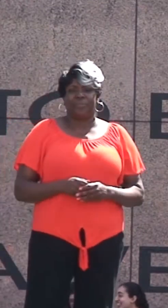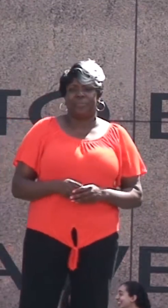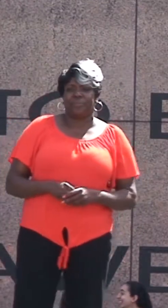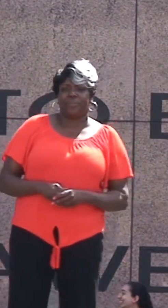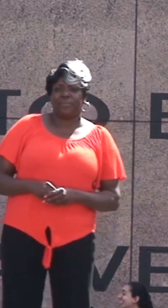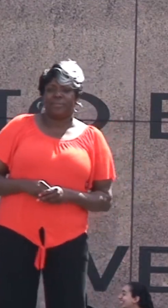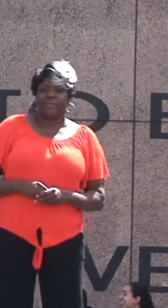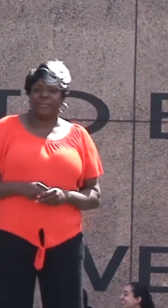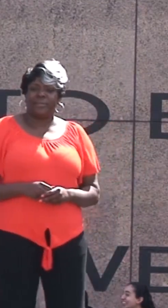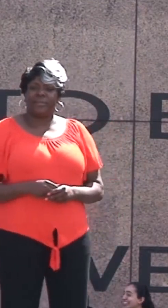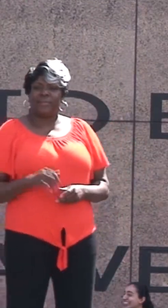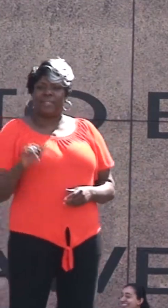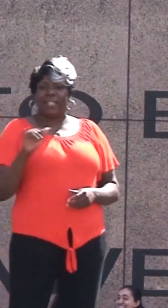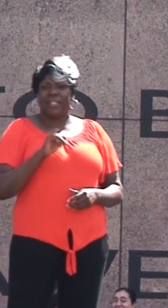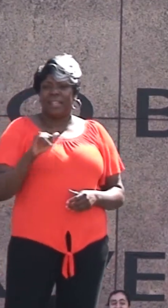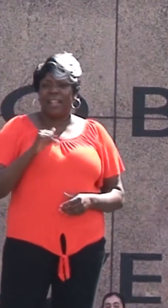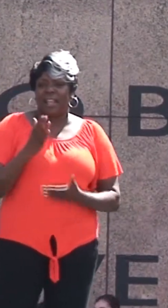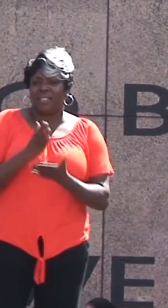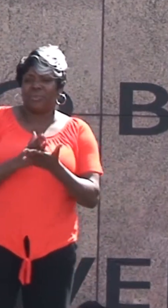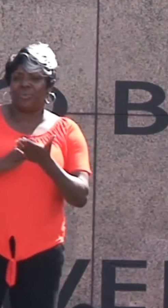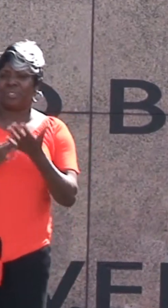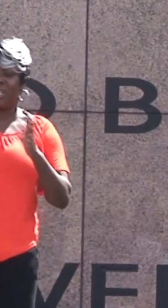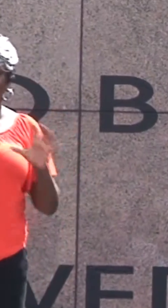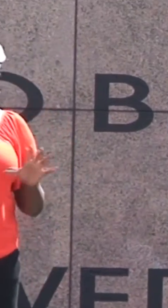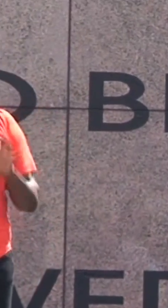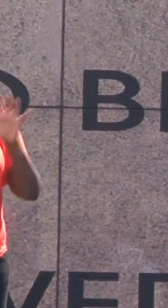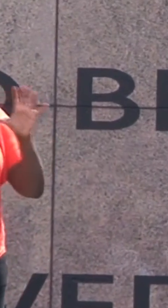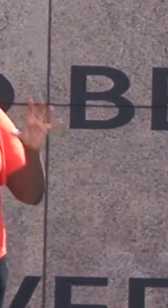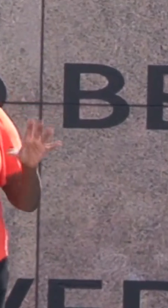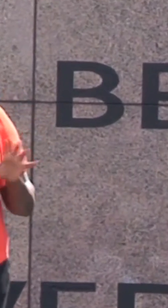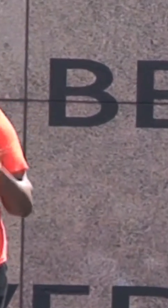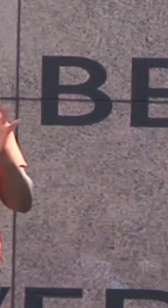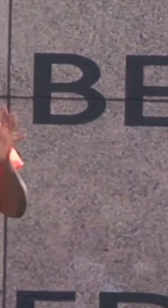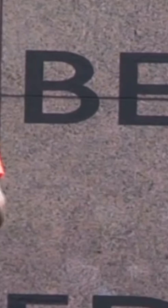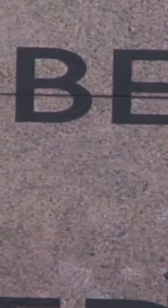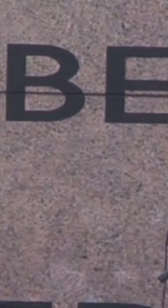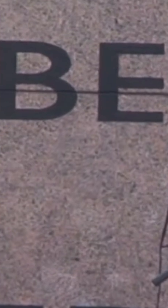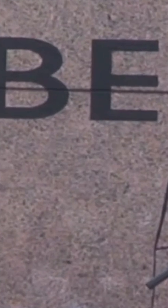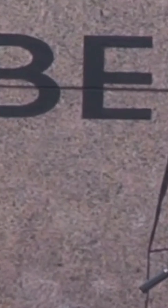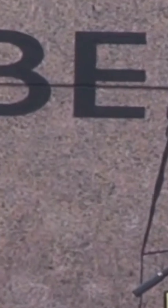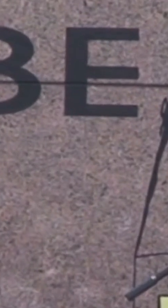Like some declaration, a prize to be won